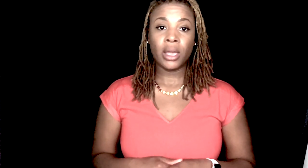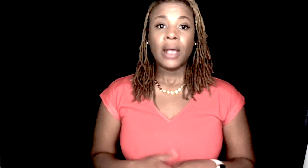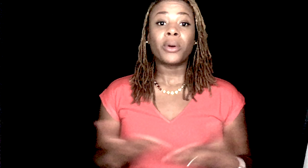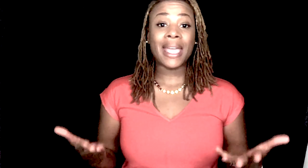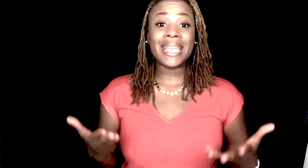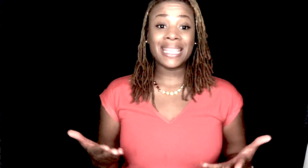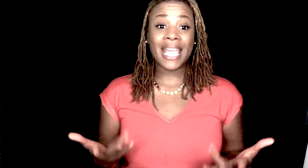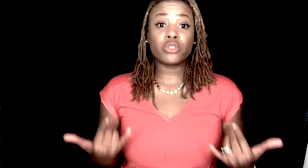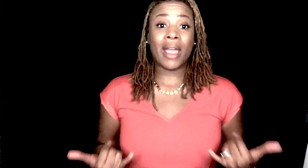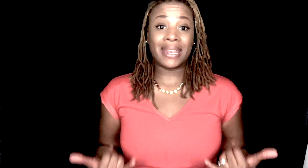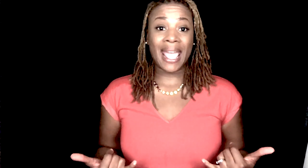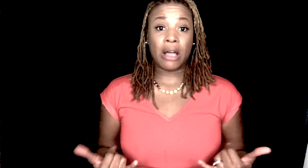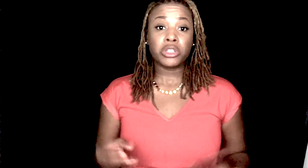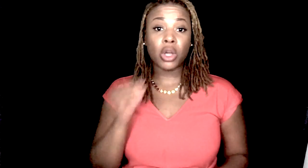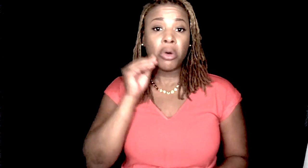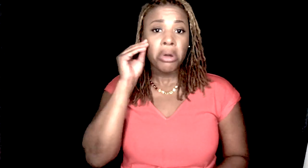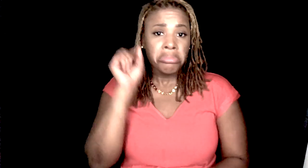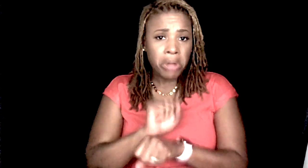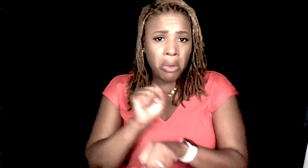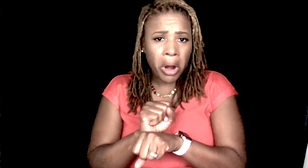Well, that indicates right now. So, homework.